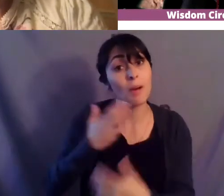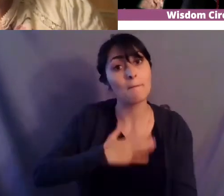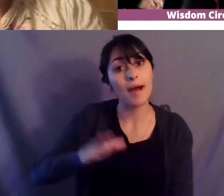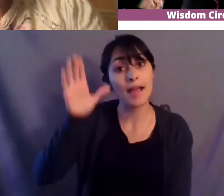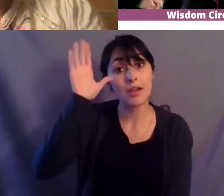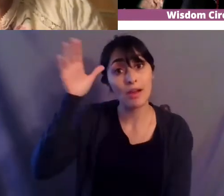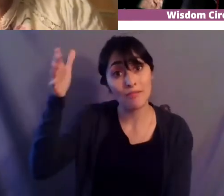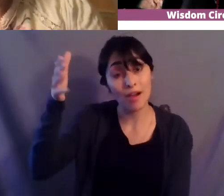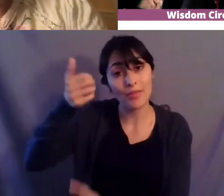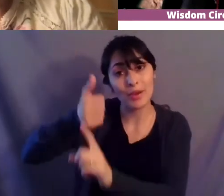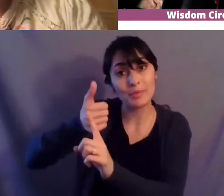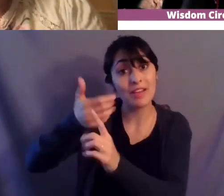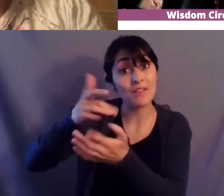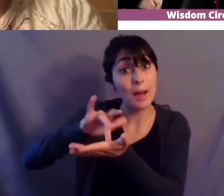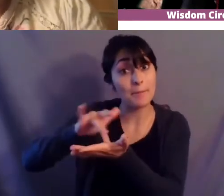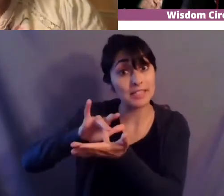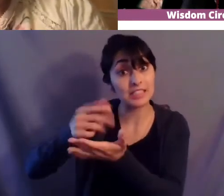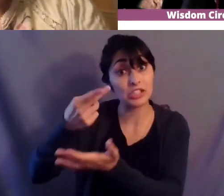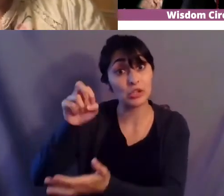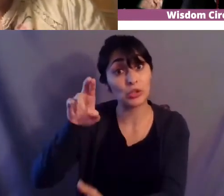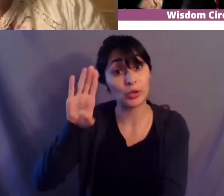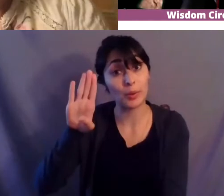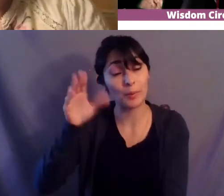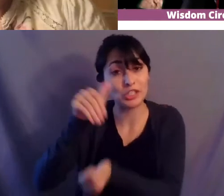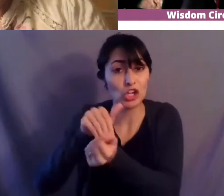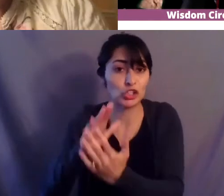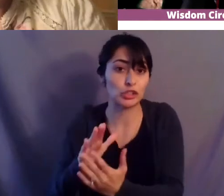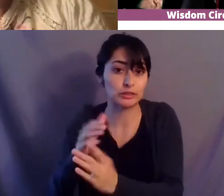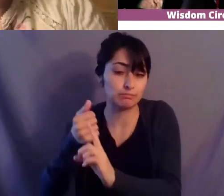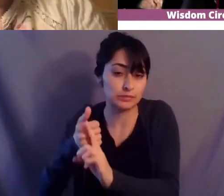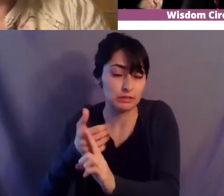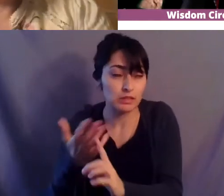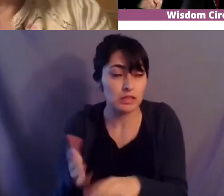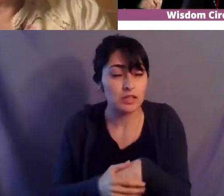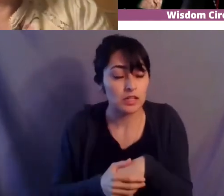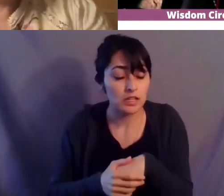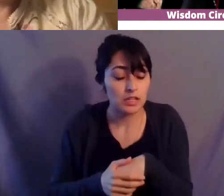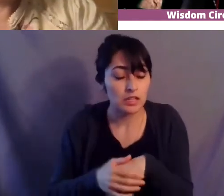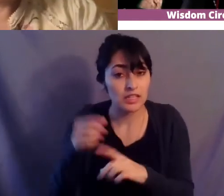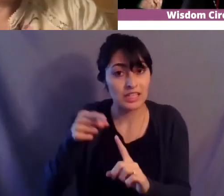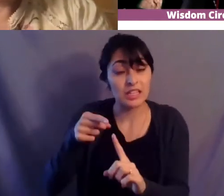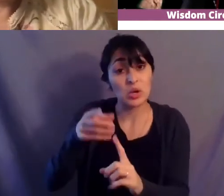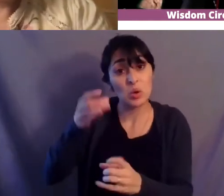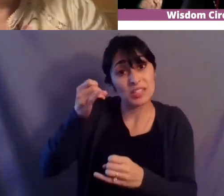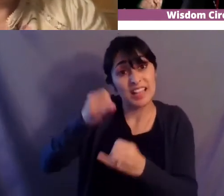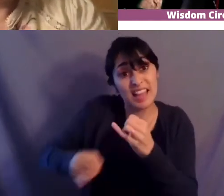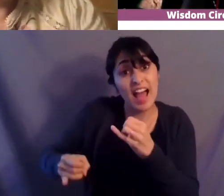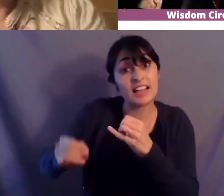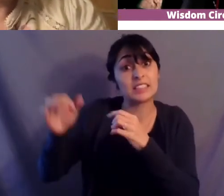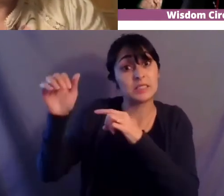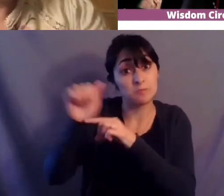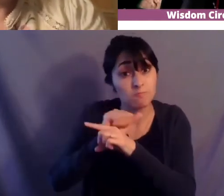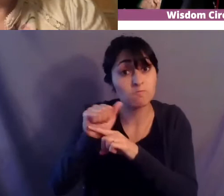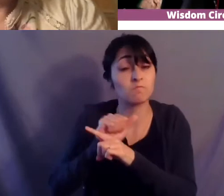a medicine person he was an herb doctor um and he was the last practitioner of that tradition um